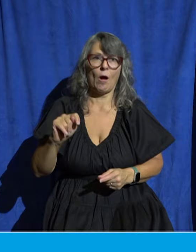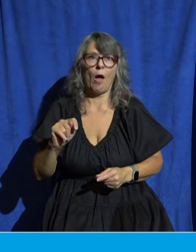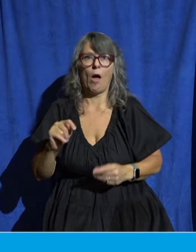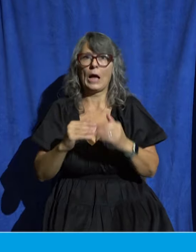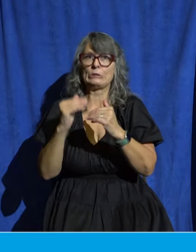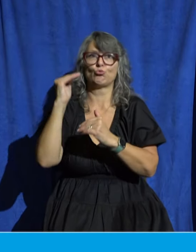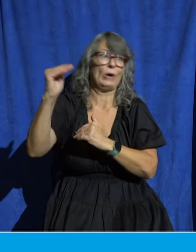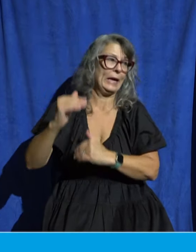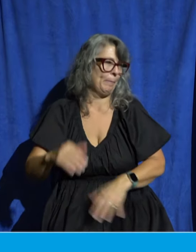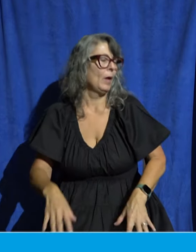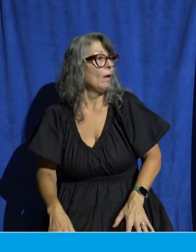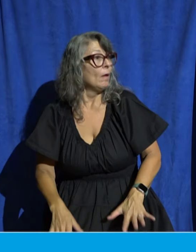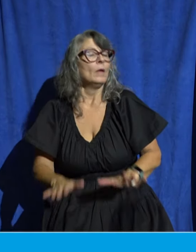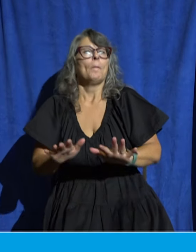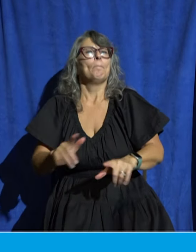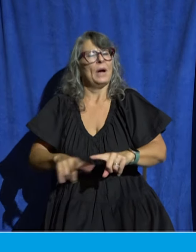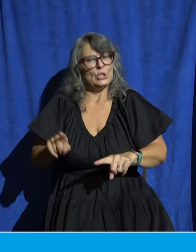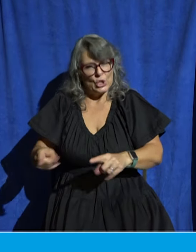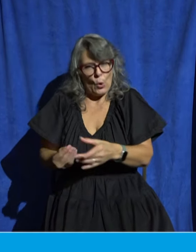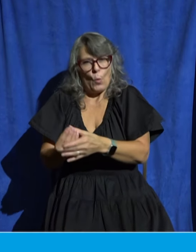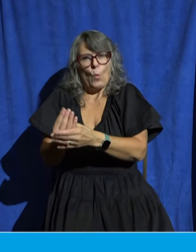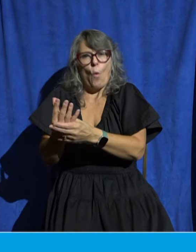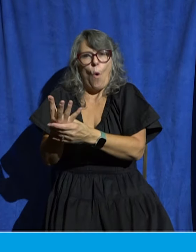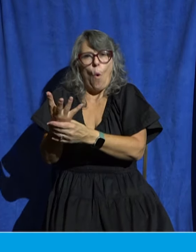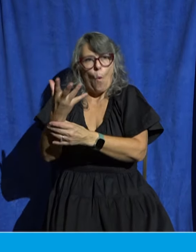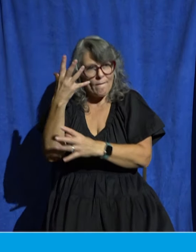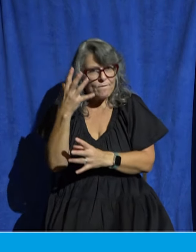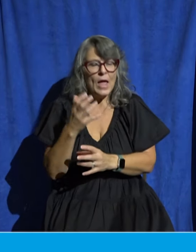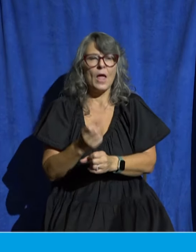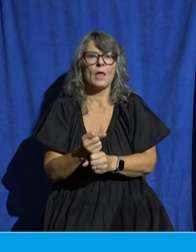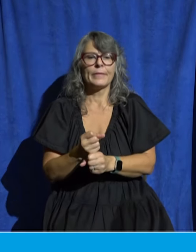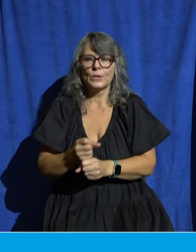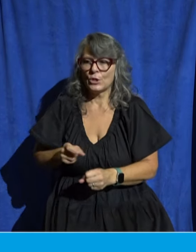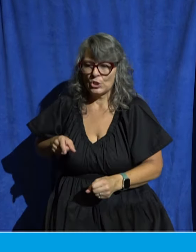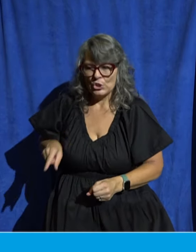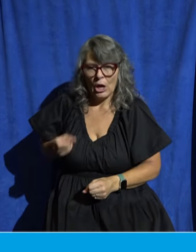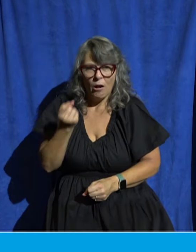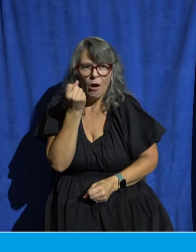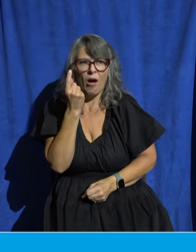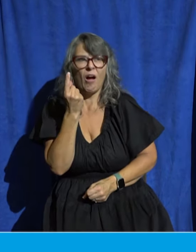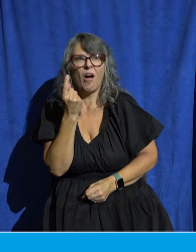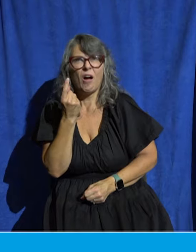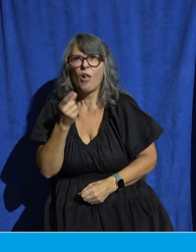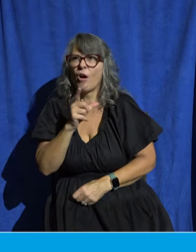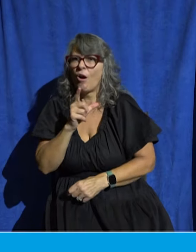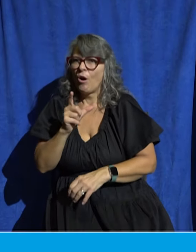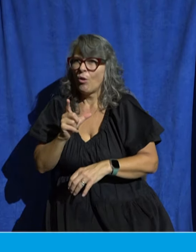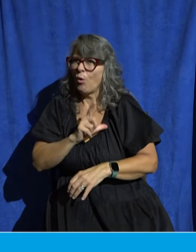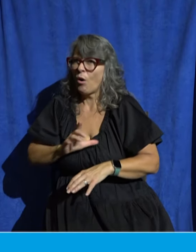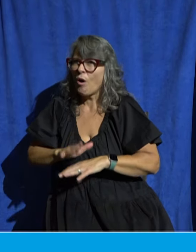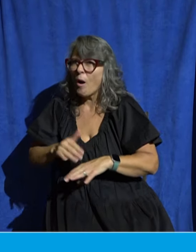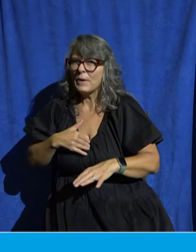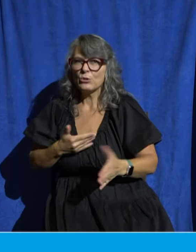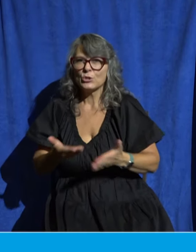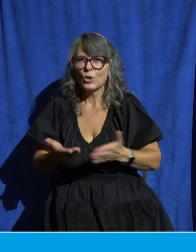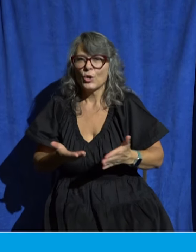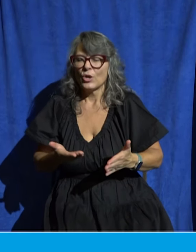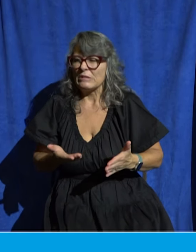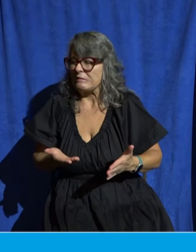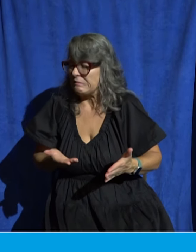grew in her faith she understood that as a follower of Jesus she was called to serve and so even though begrudgingly she started to serve